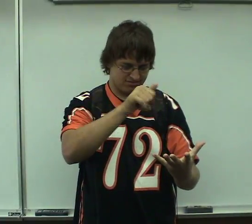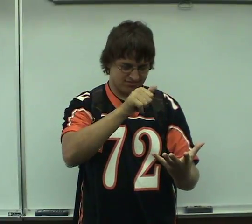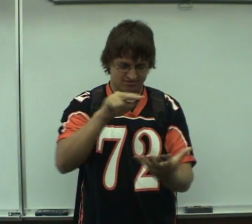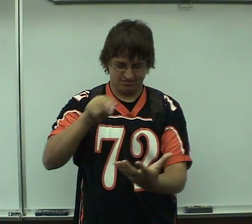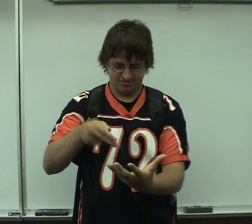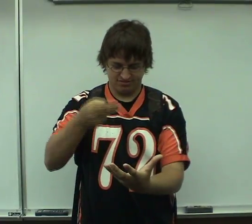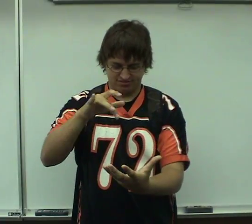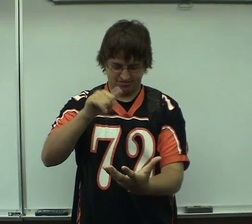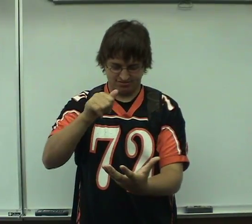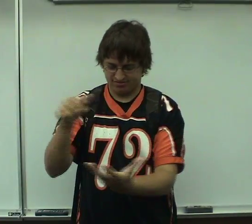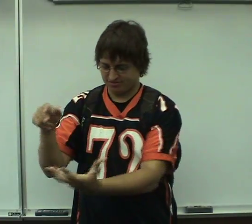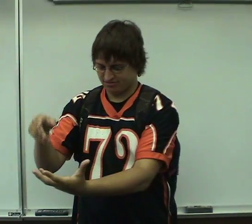Eeeh